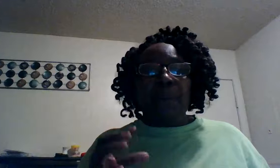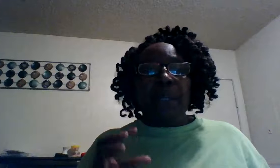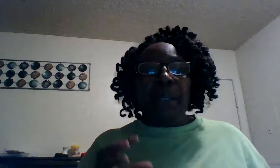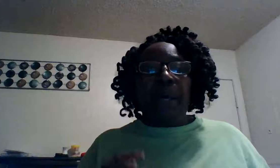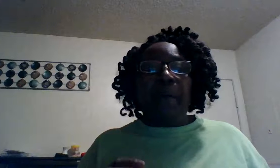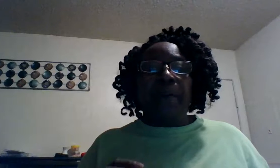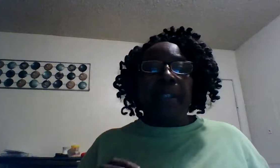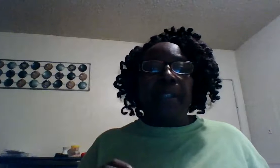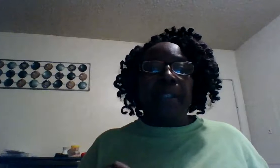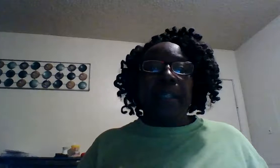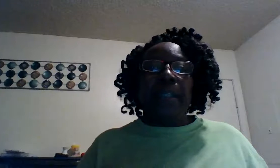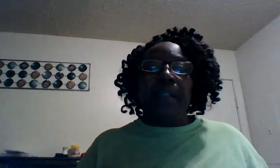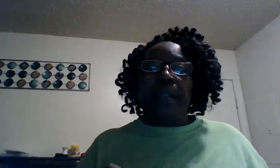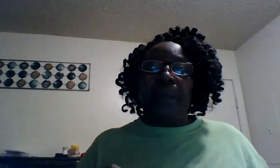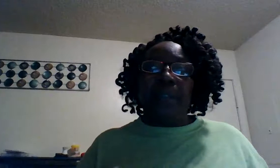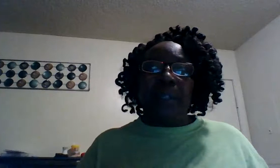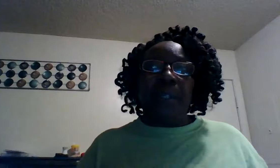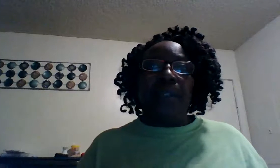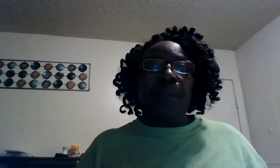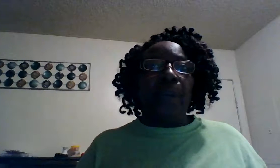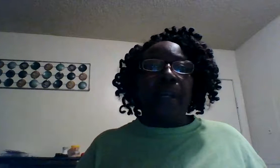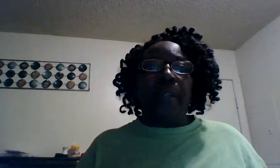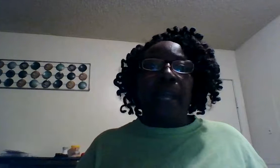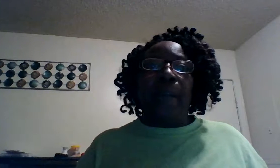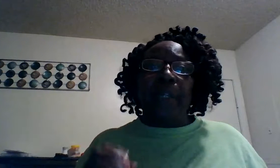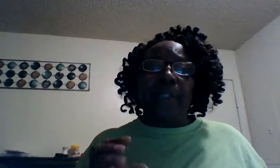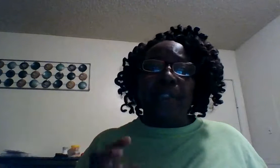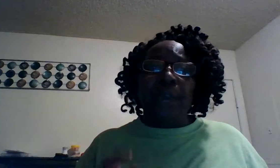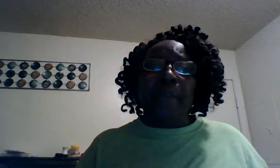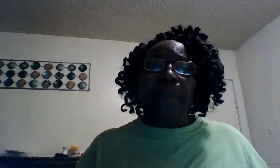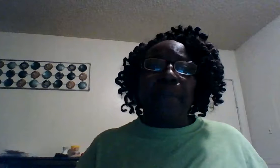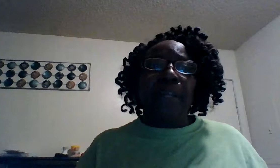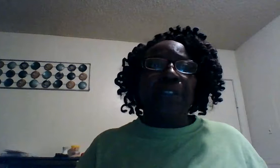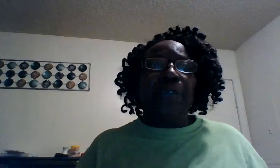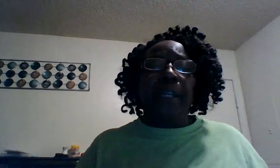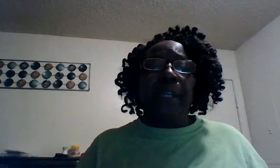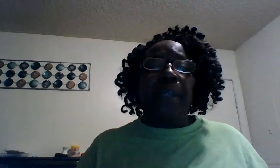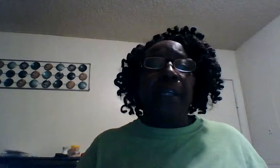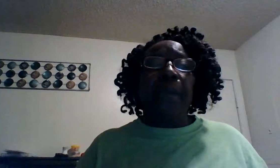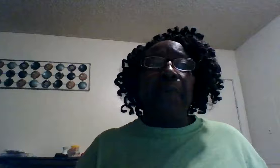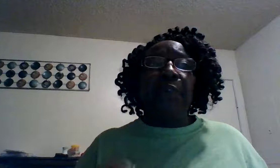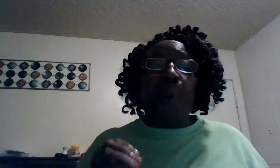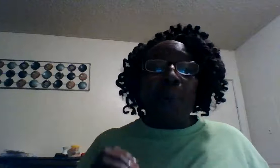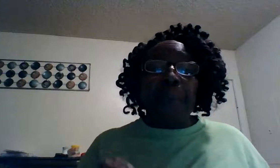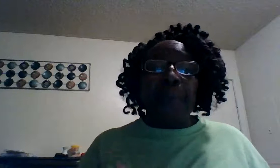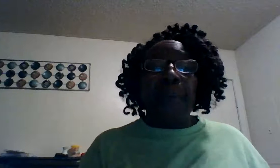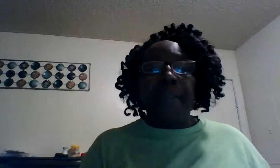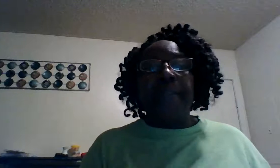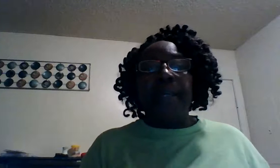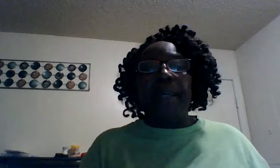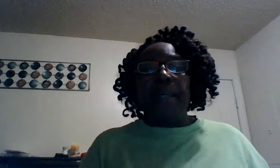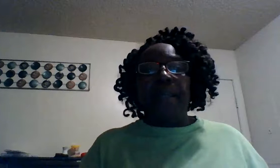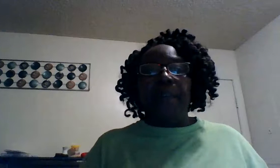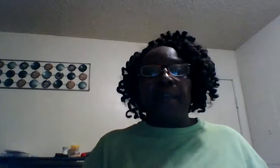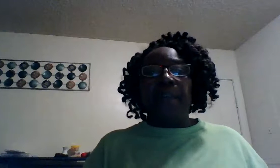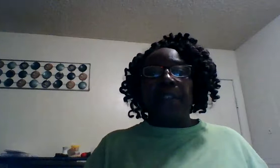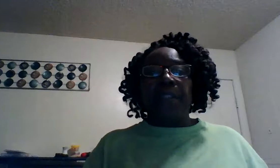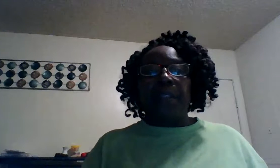we allow these things to constantly wear down when it's trying to press you the enemy come to oppress the christian